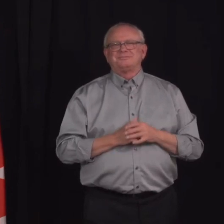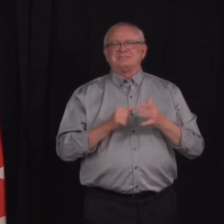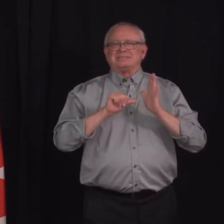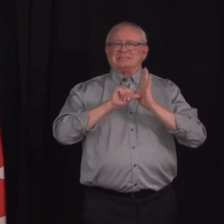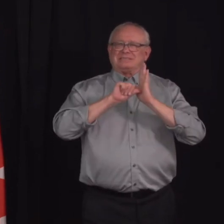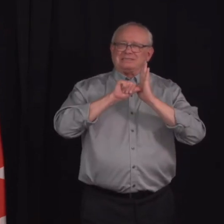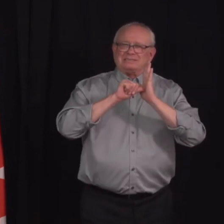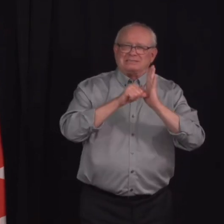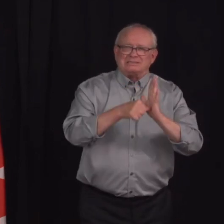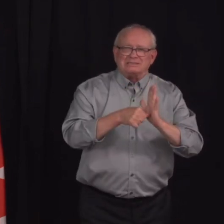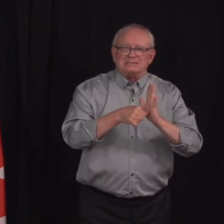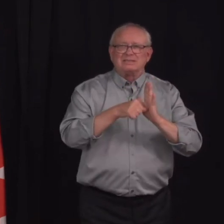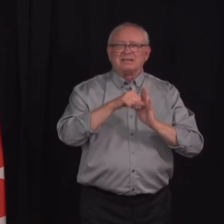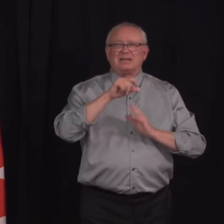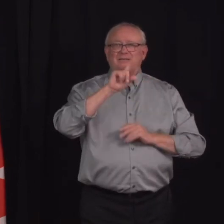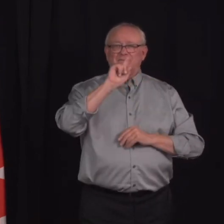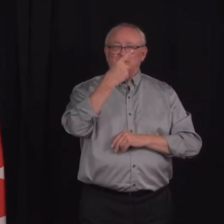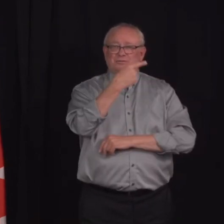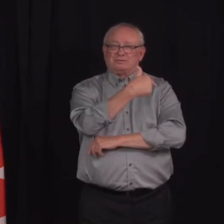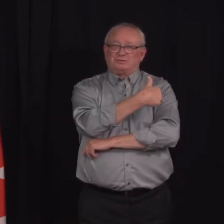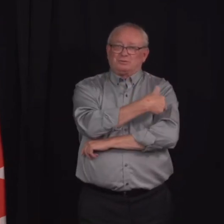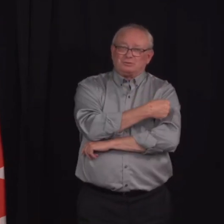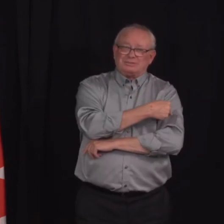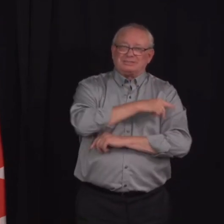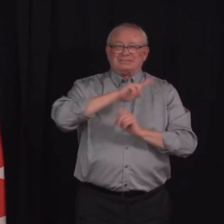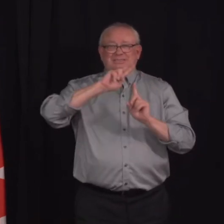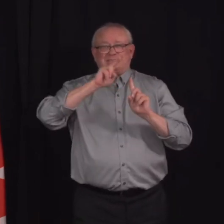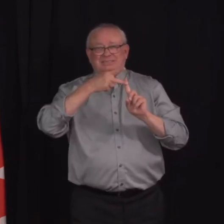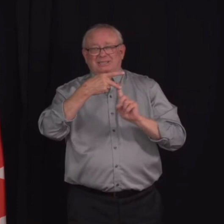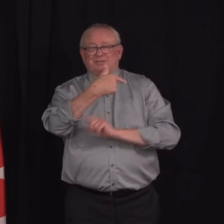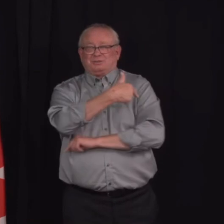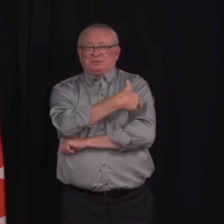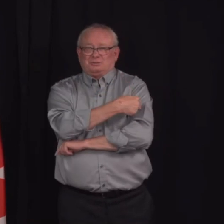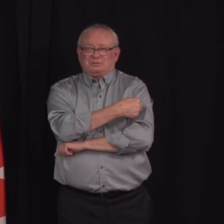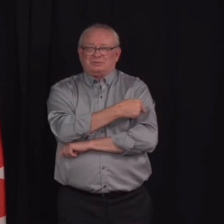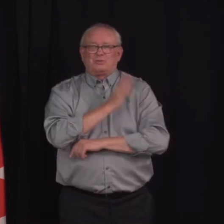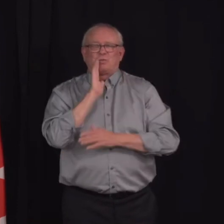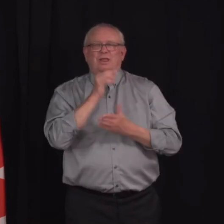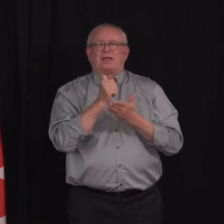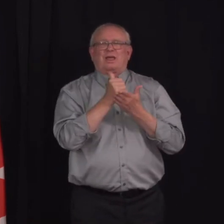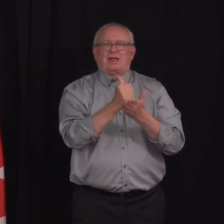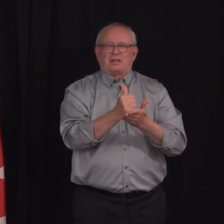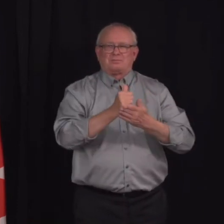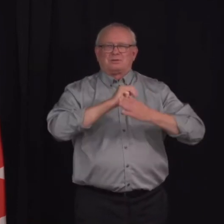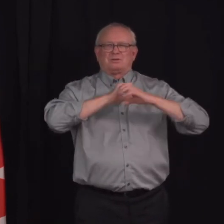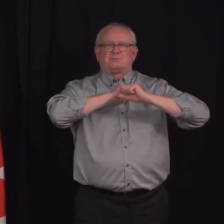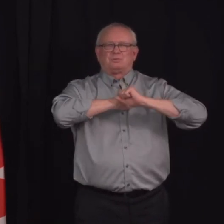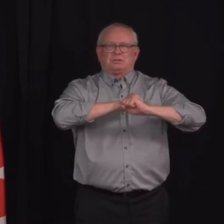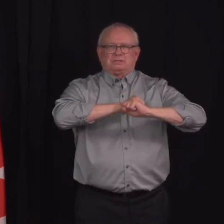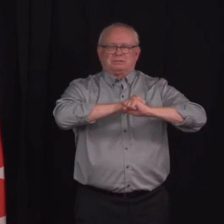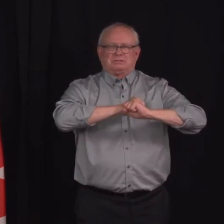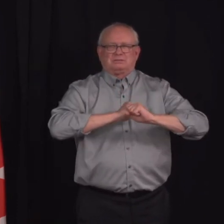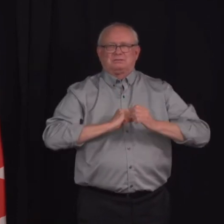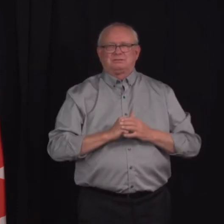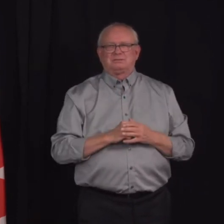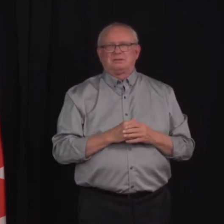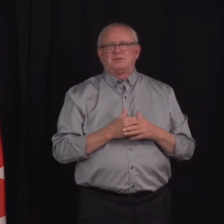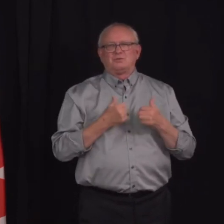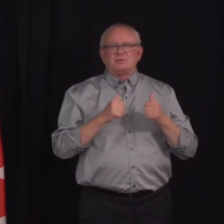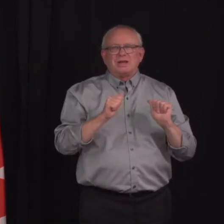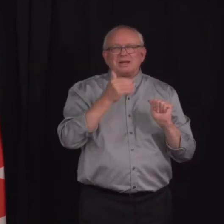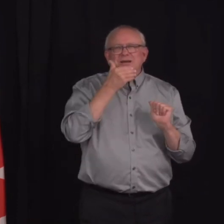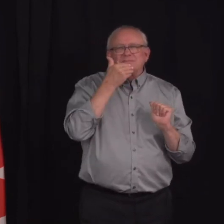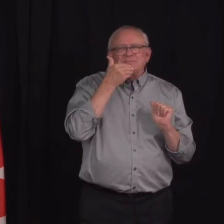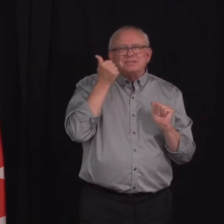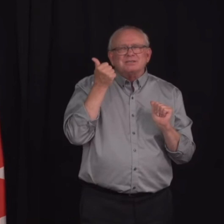we're watching and certainly, you know, trying to do all we can still with the public health measures in place to